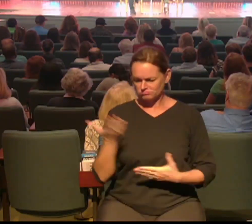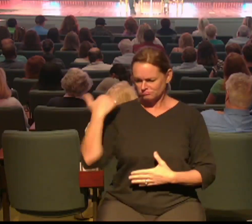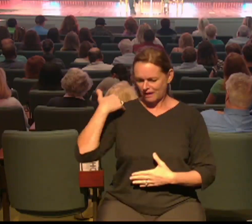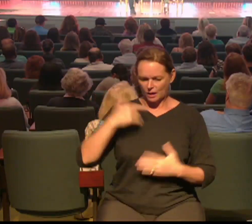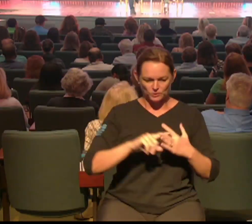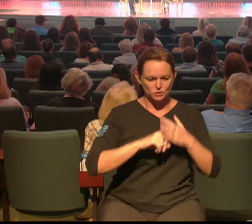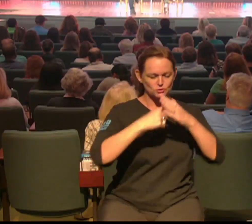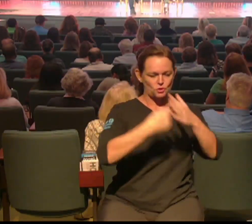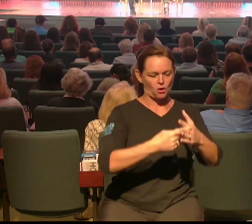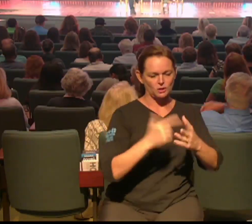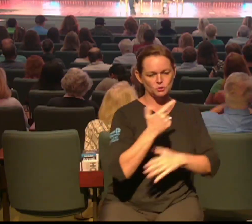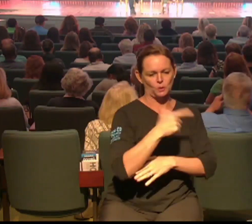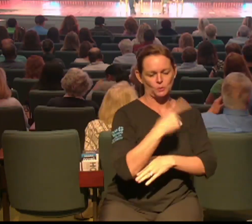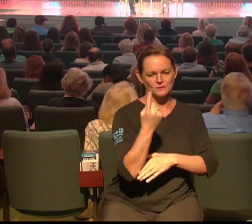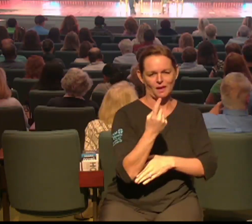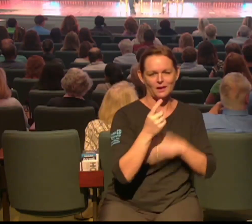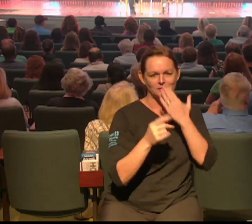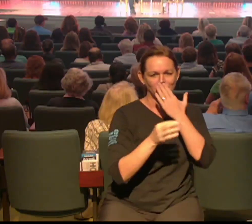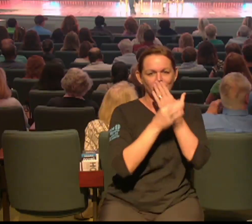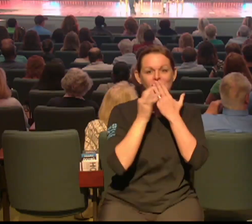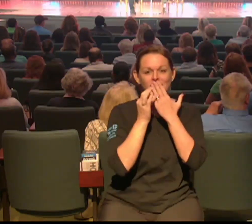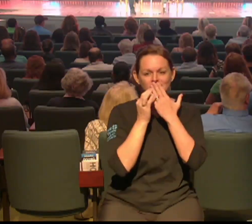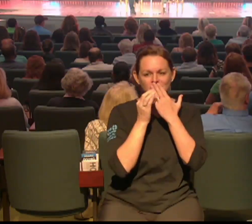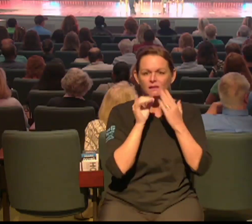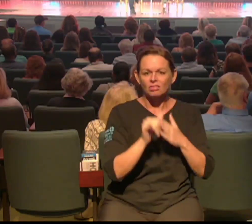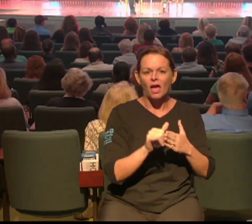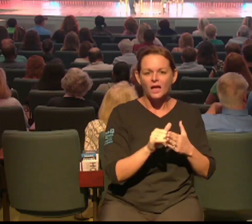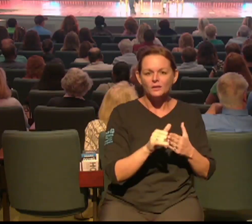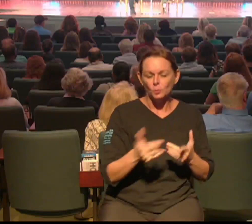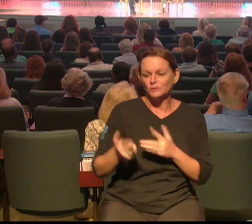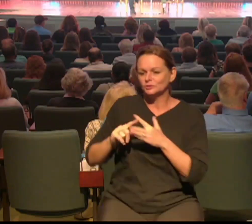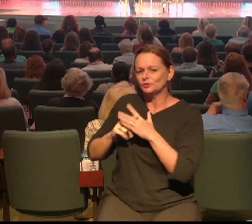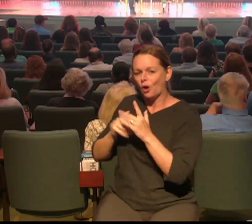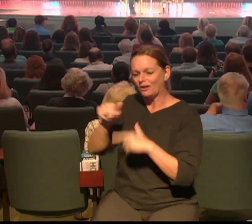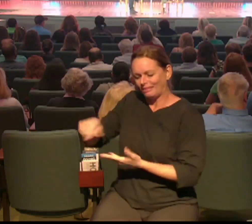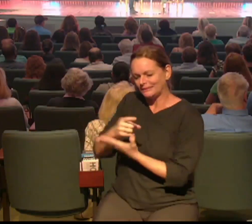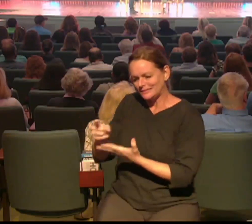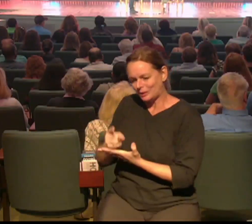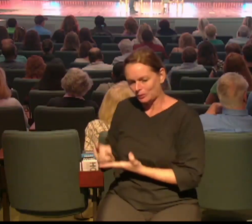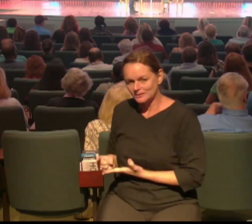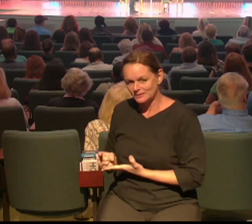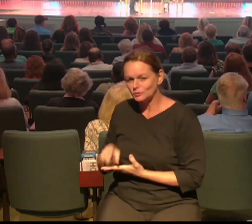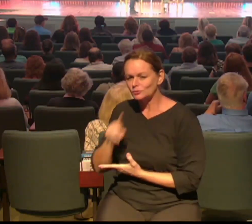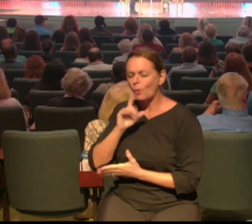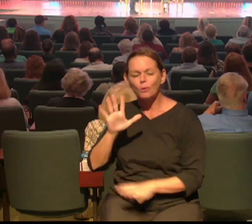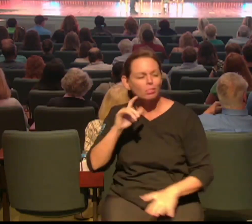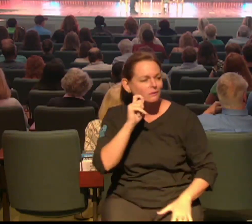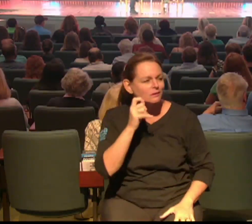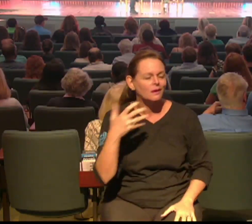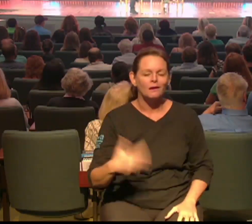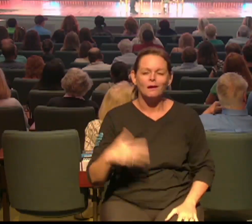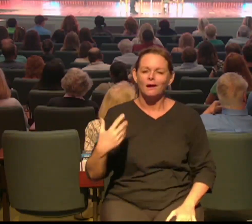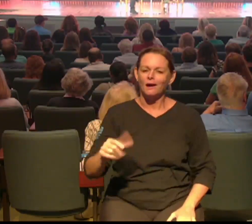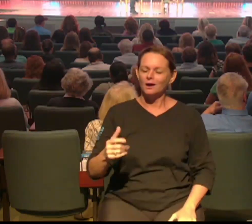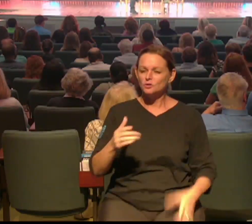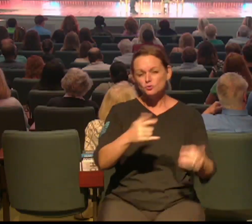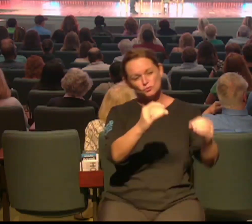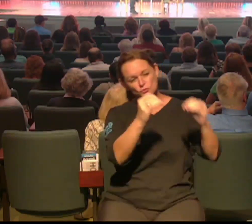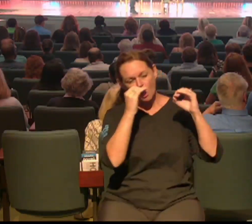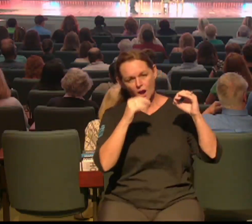prayer and fasting. And what I loved about that message is that, Todd, you taught us that there was nothing in this world that